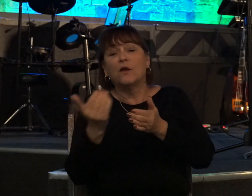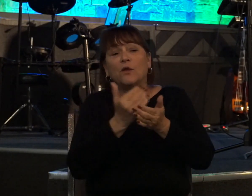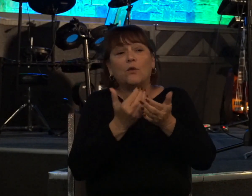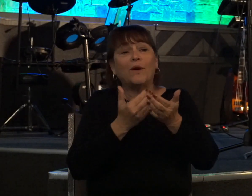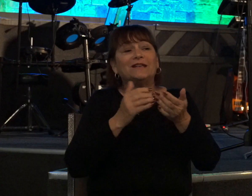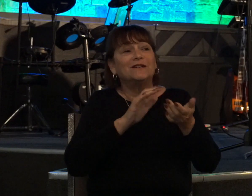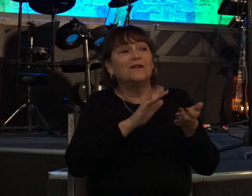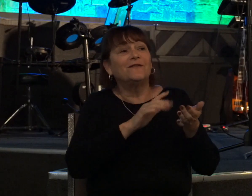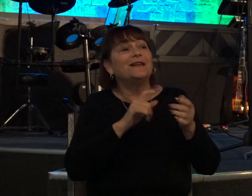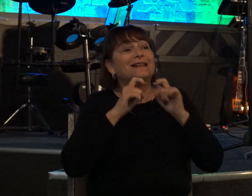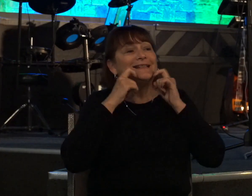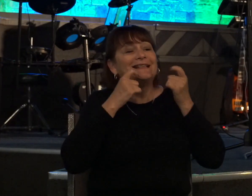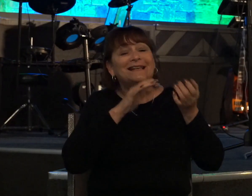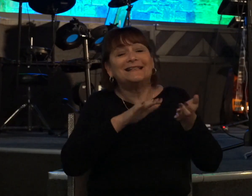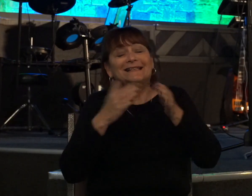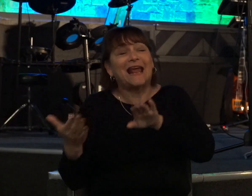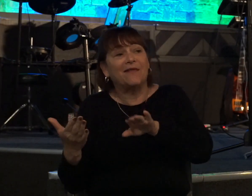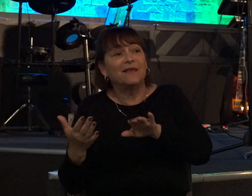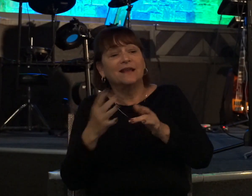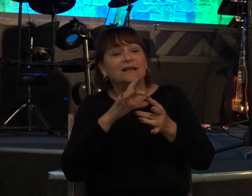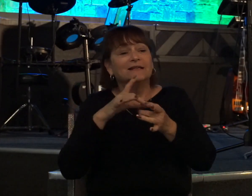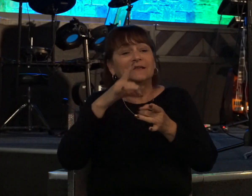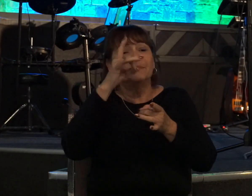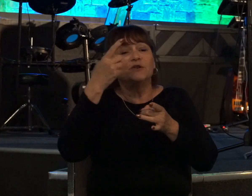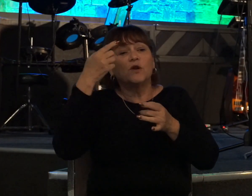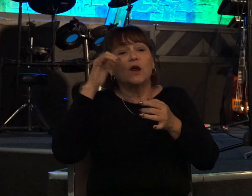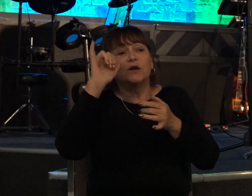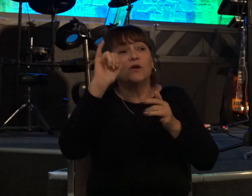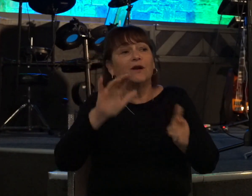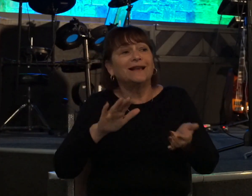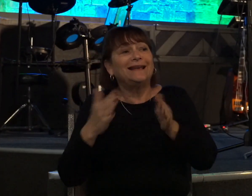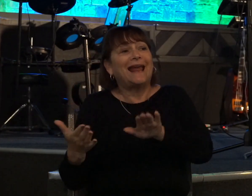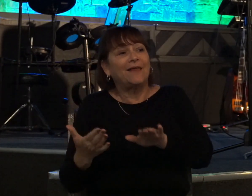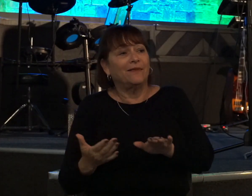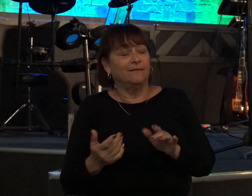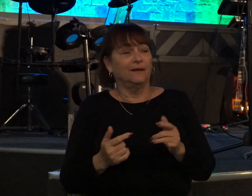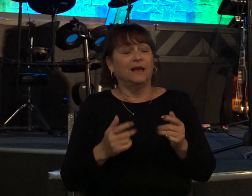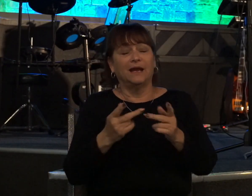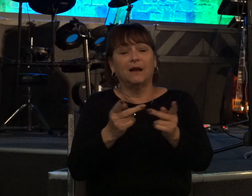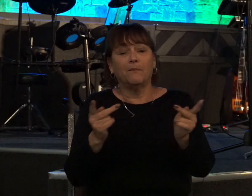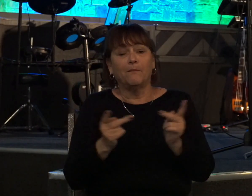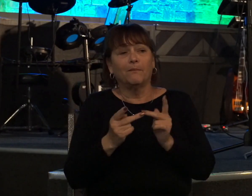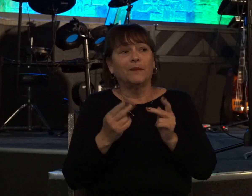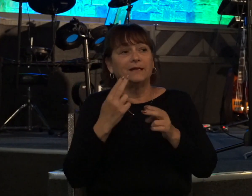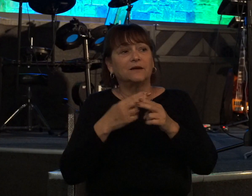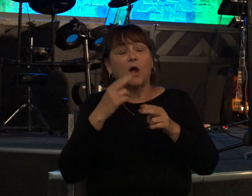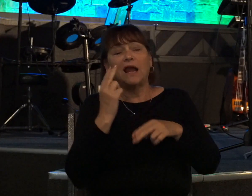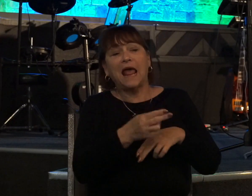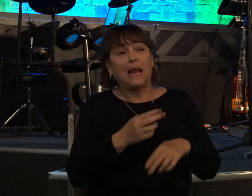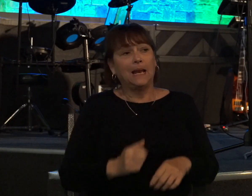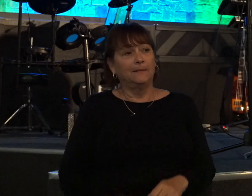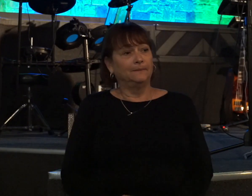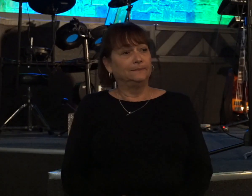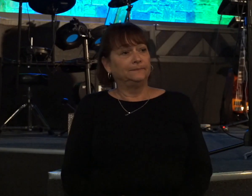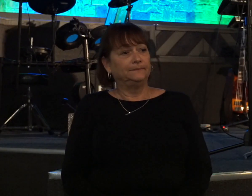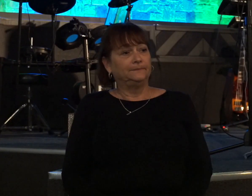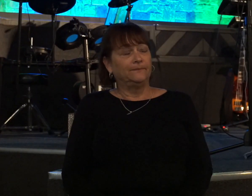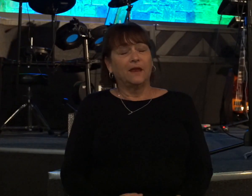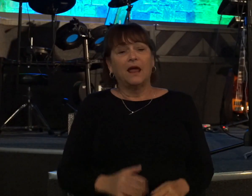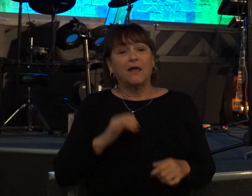is death spiritual eternal death in a place called hell that was the consequence that had to